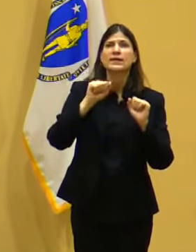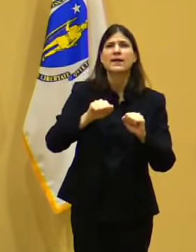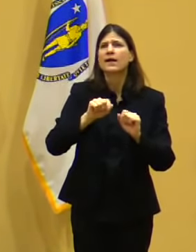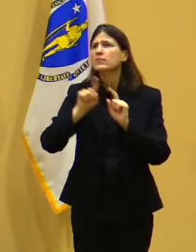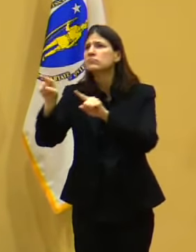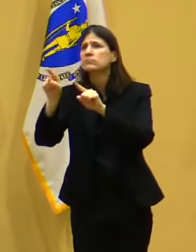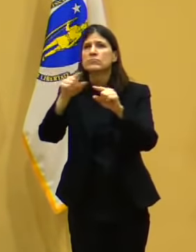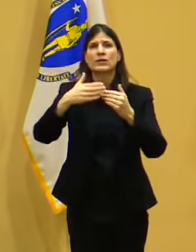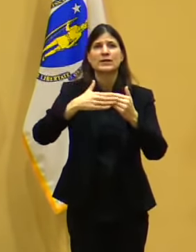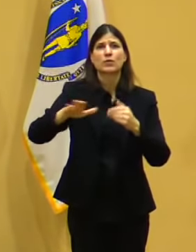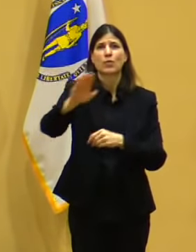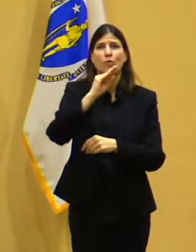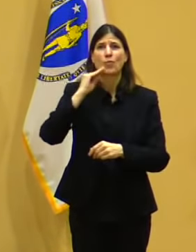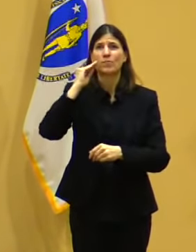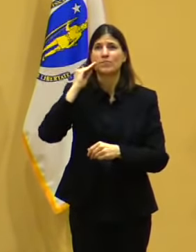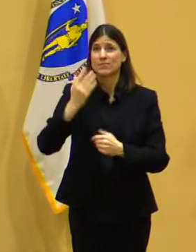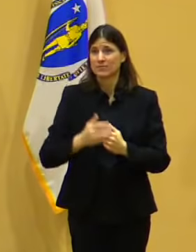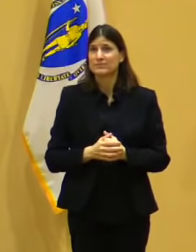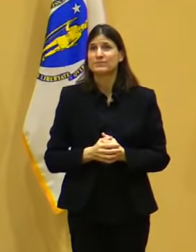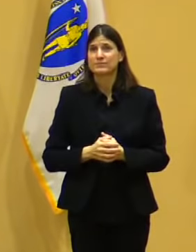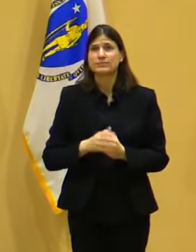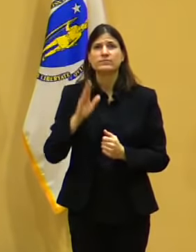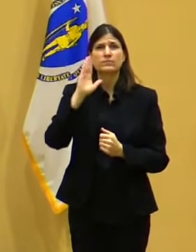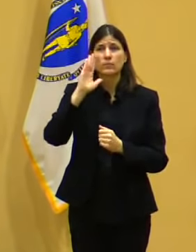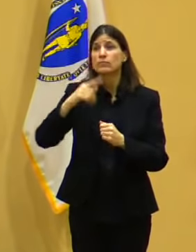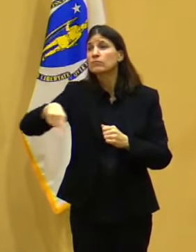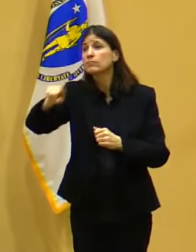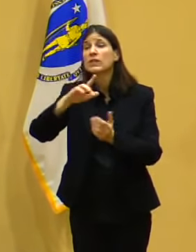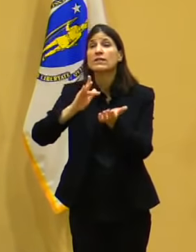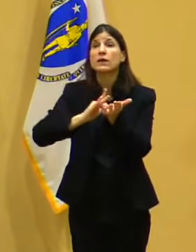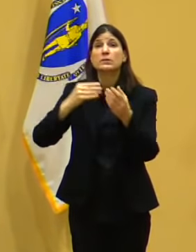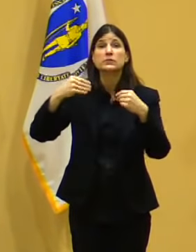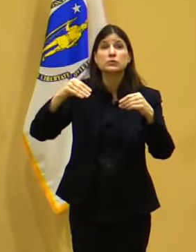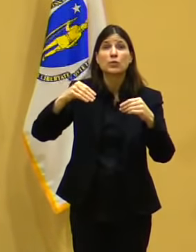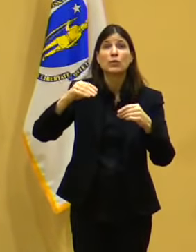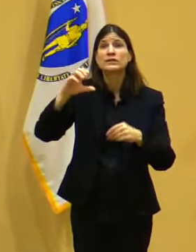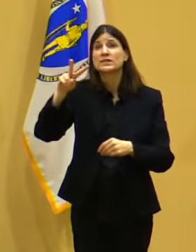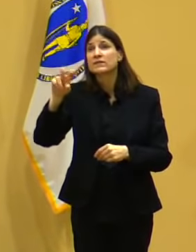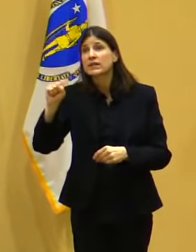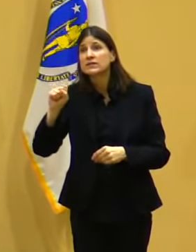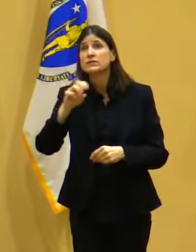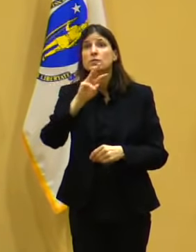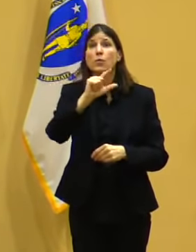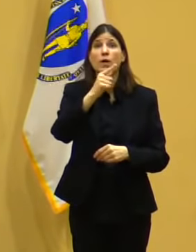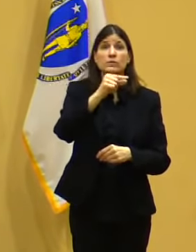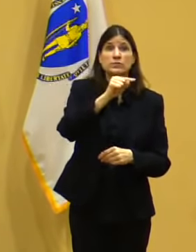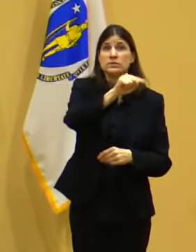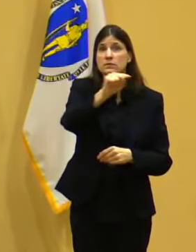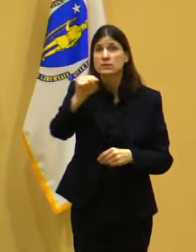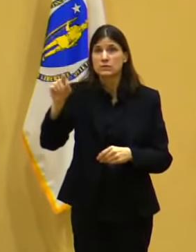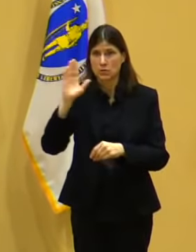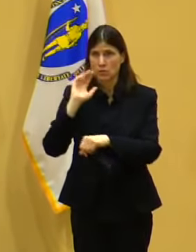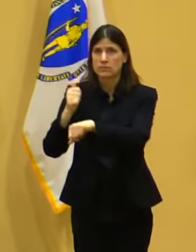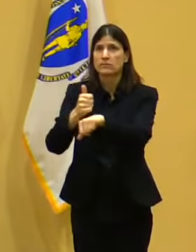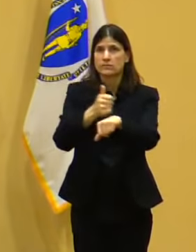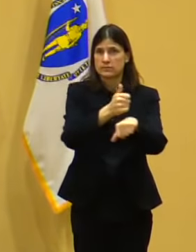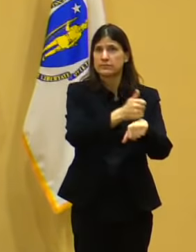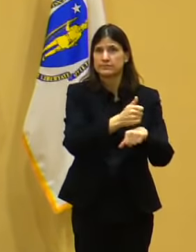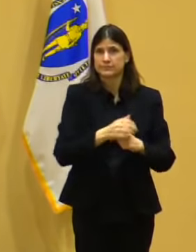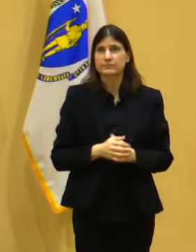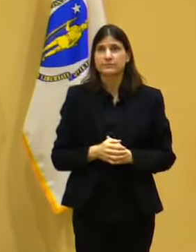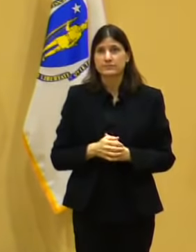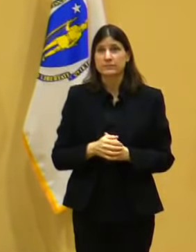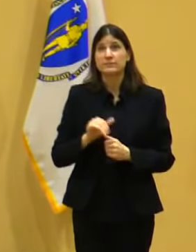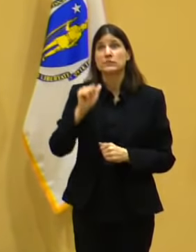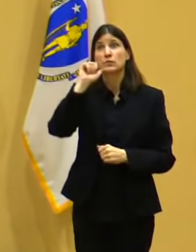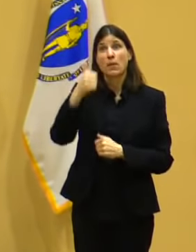.m., 53,000 new appointments at mass vaccination sites will be posted online. That includes this site in Danvers, as